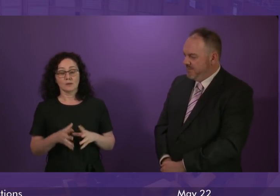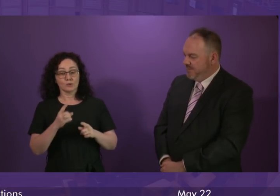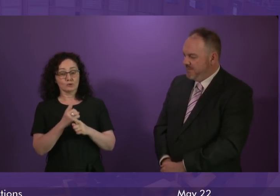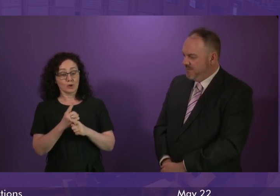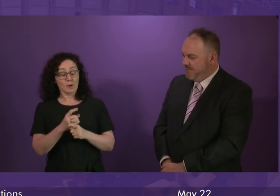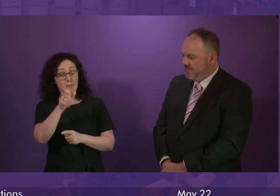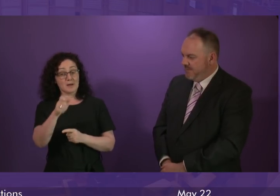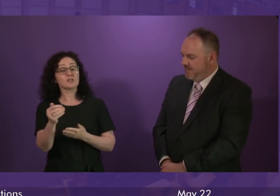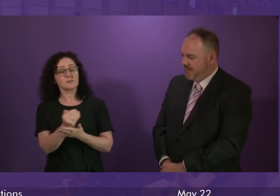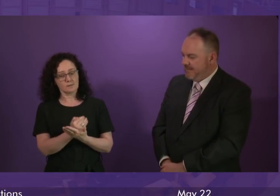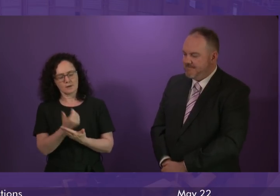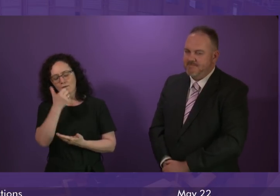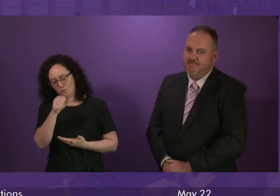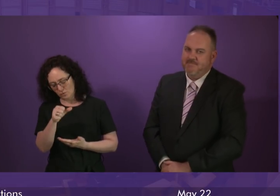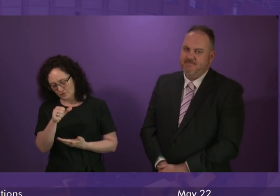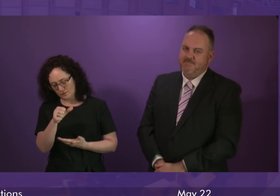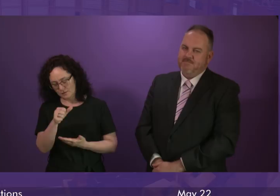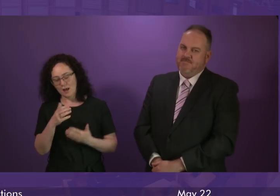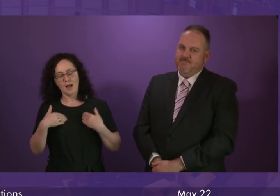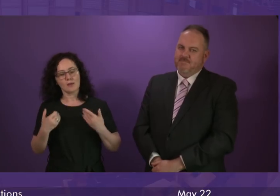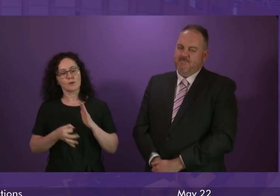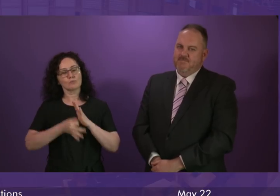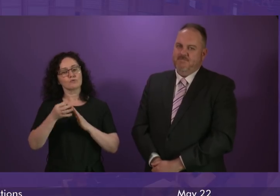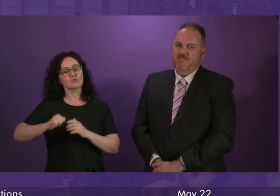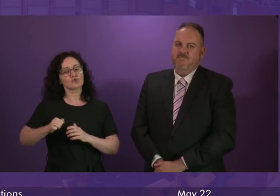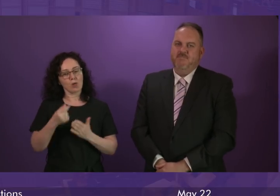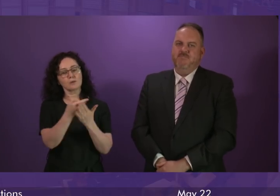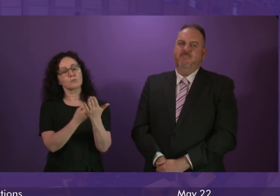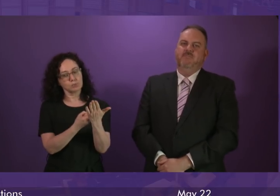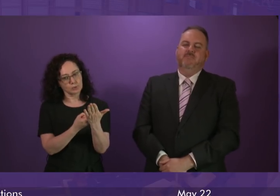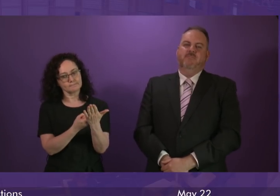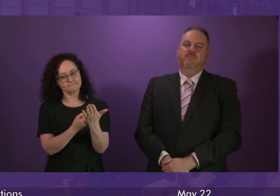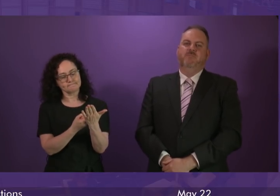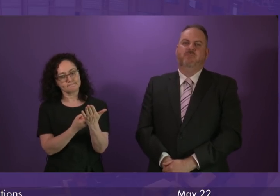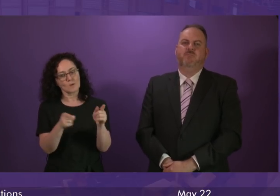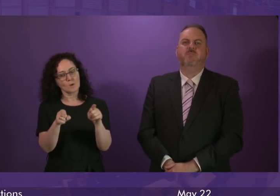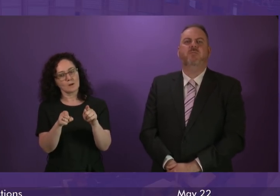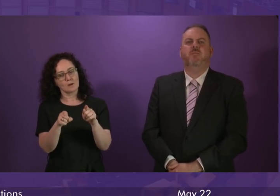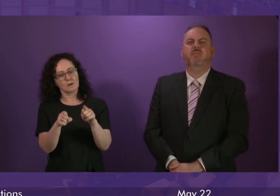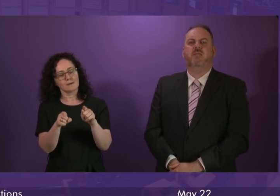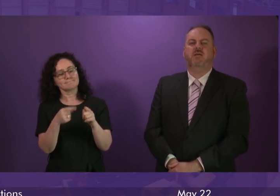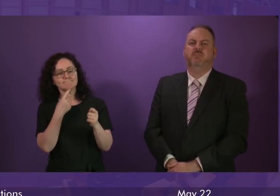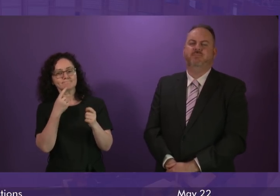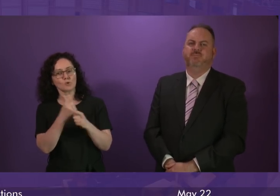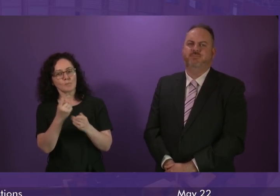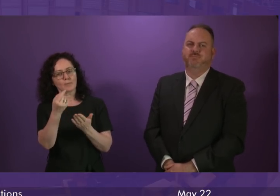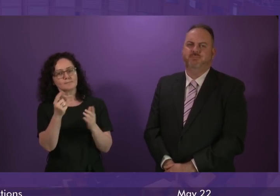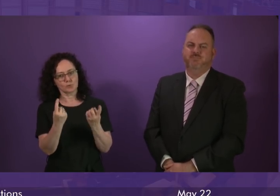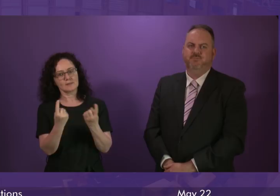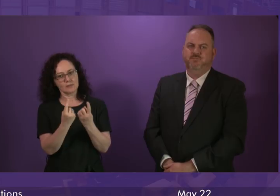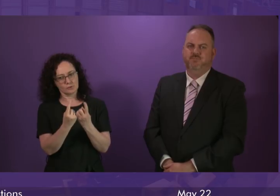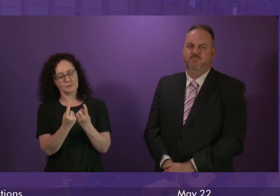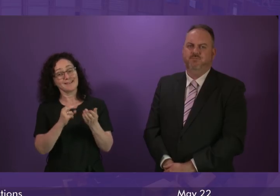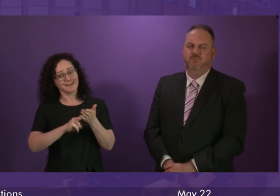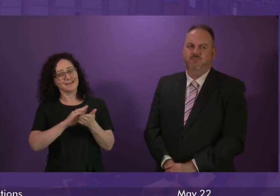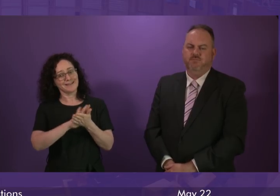safety, of course, the Health Care Improvement Scotland report also addressed these issues and NHS Tayside, of